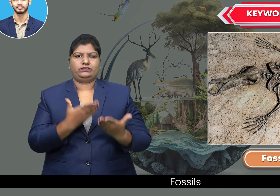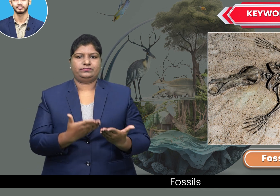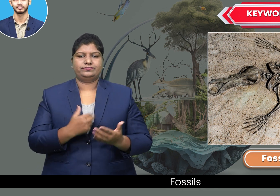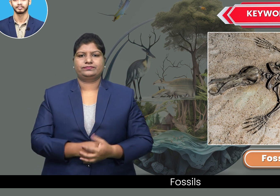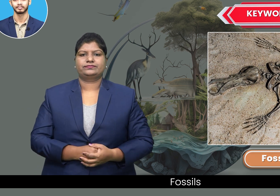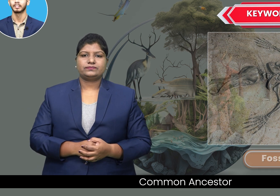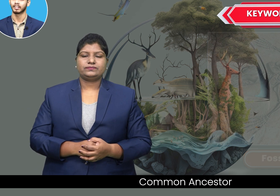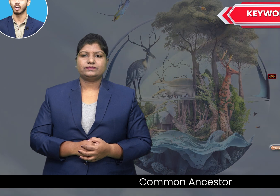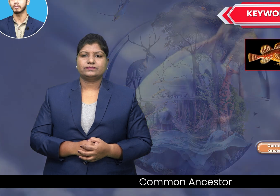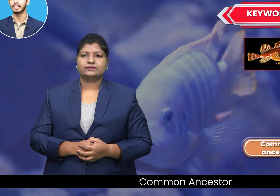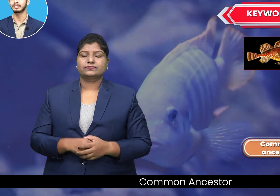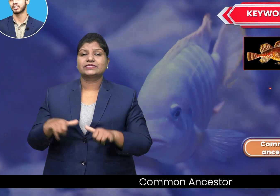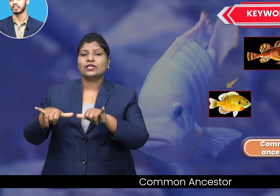Common ancestor